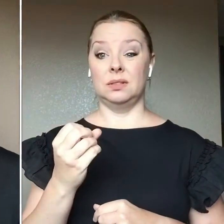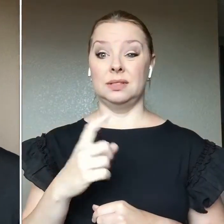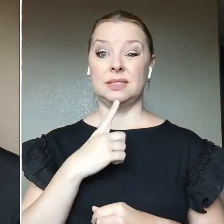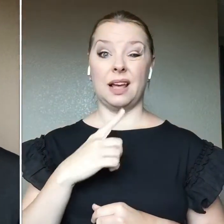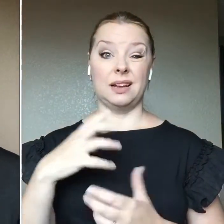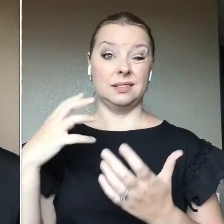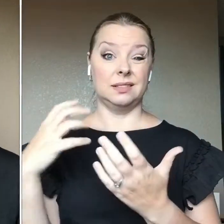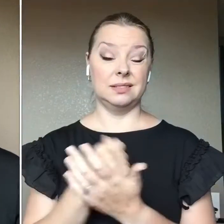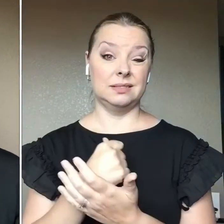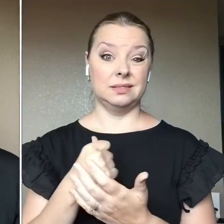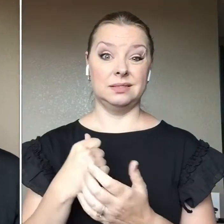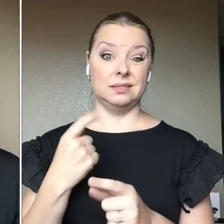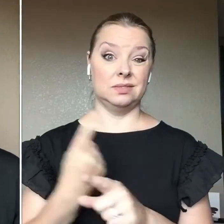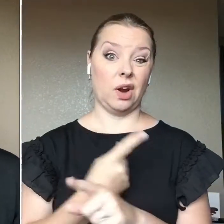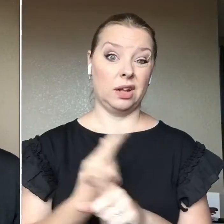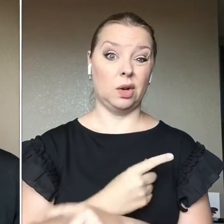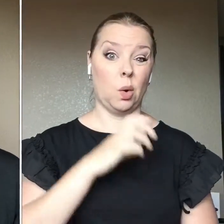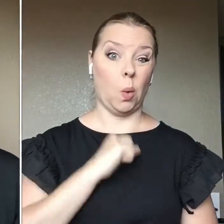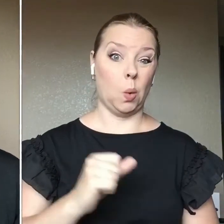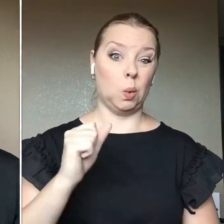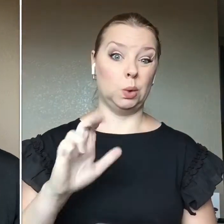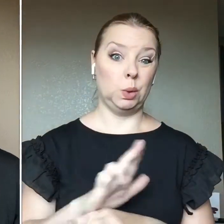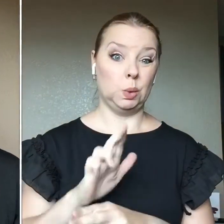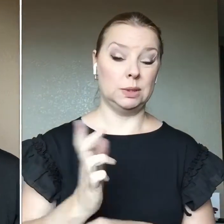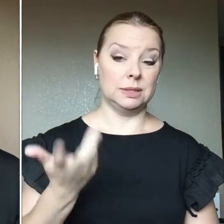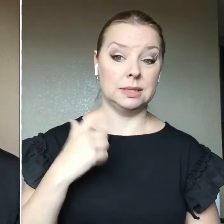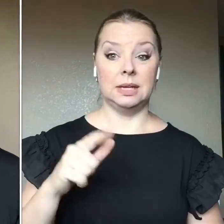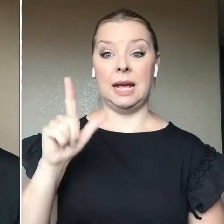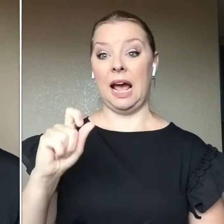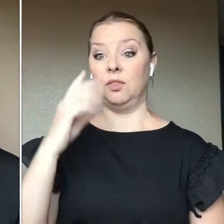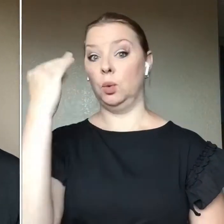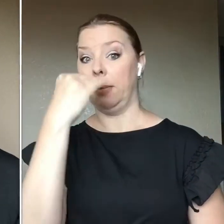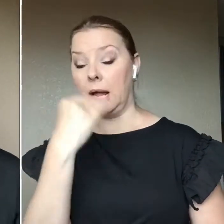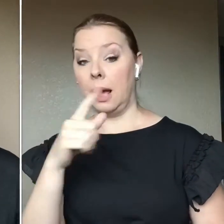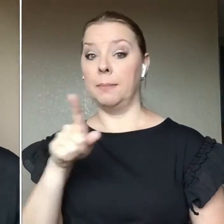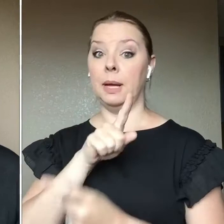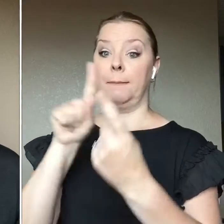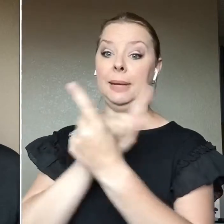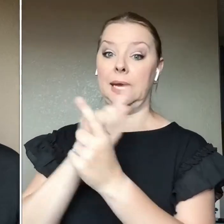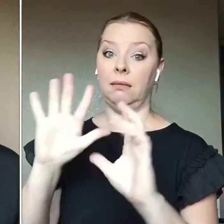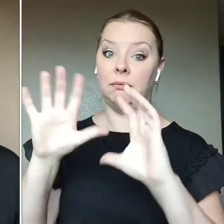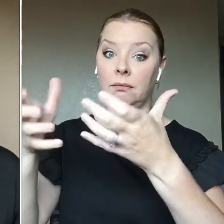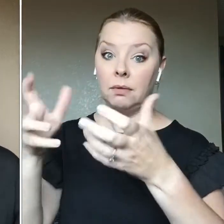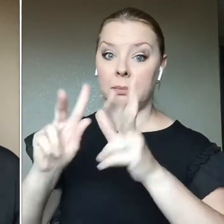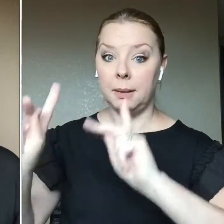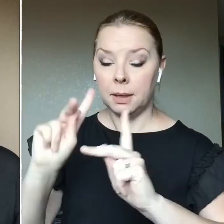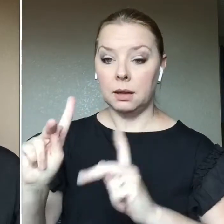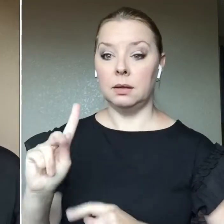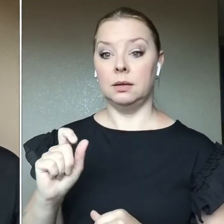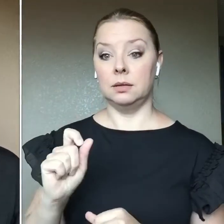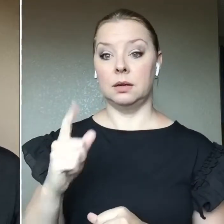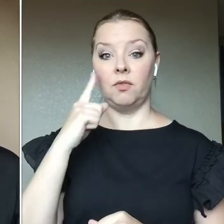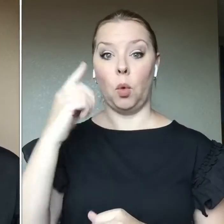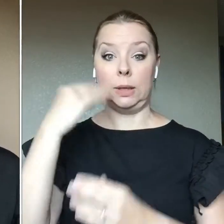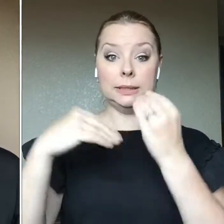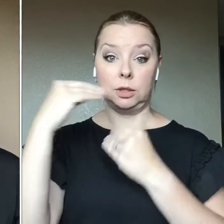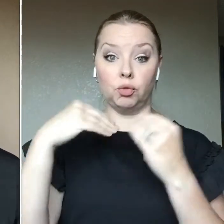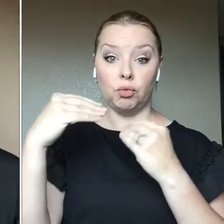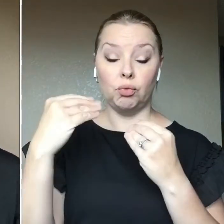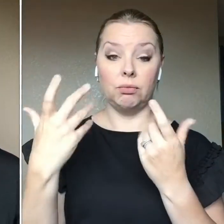standby because I'm out of the house. I have to put on makeup. I'm meeting people. Um, I'm meeting people for dinner and I would like